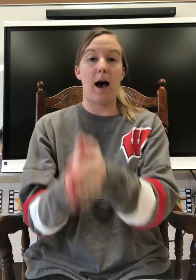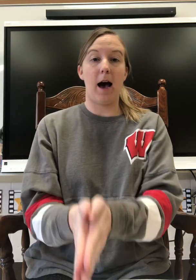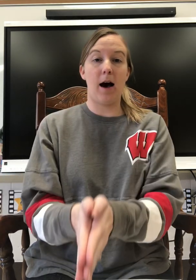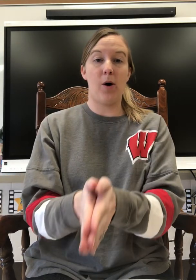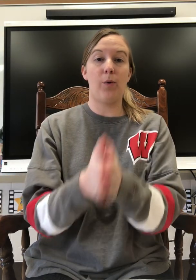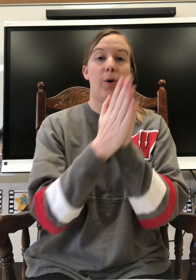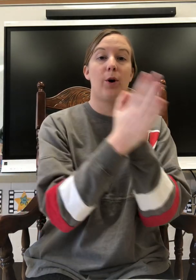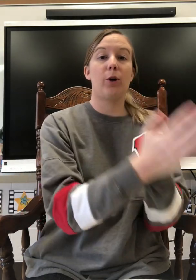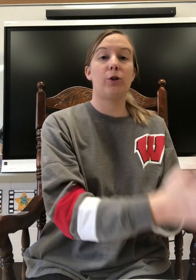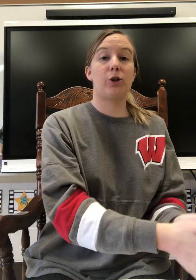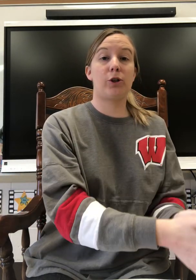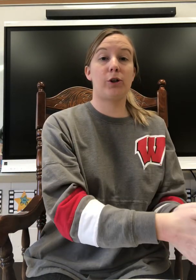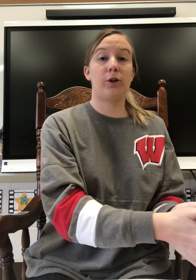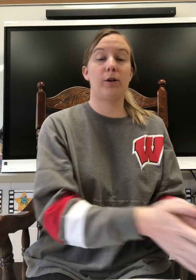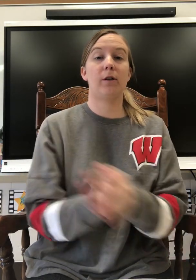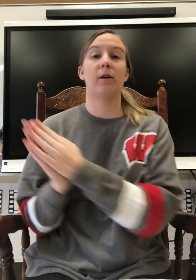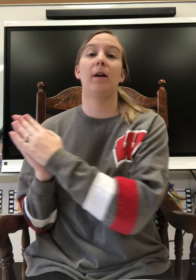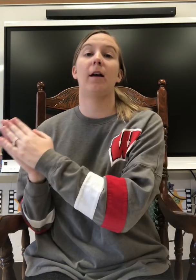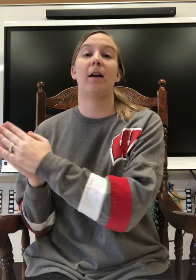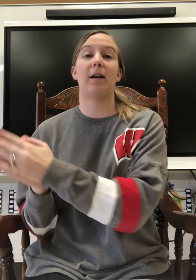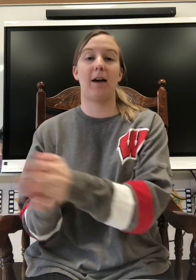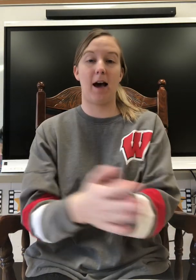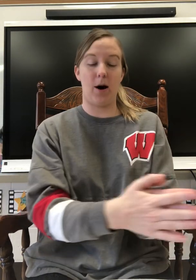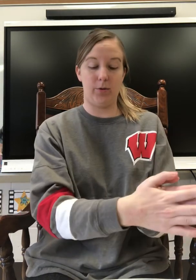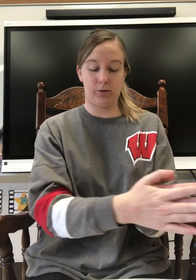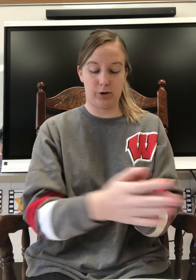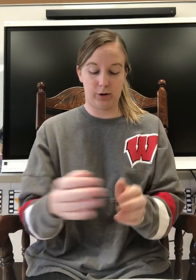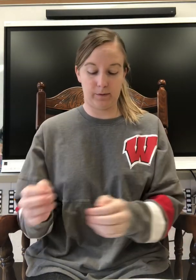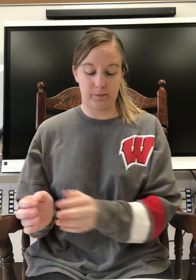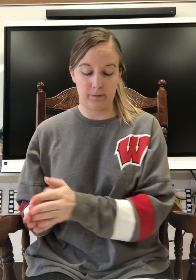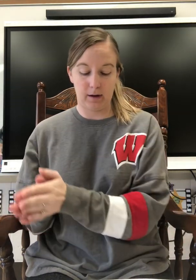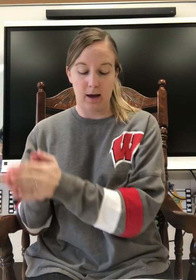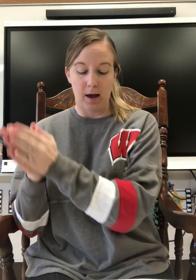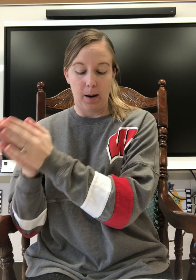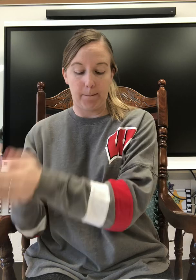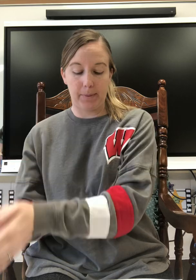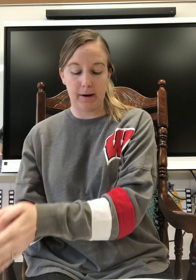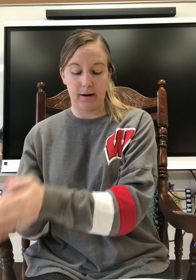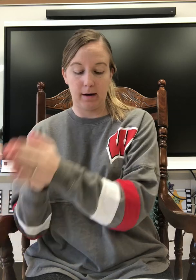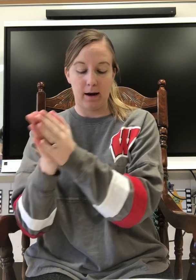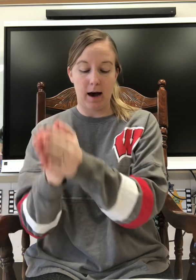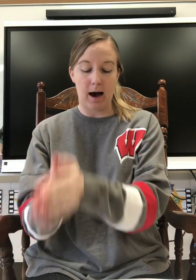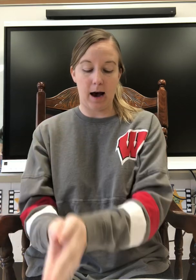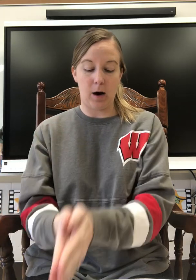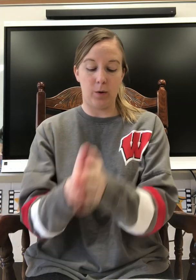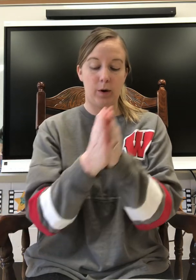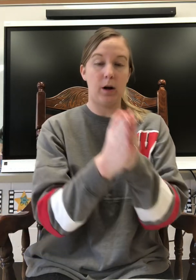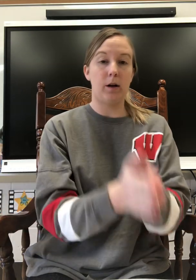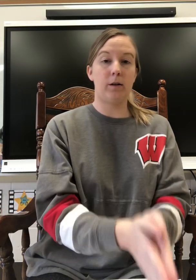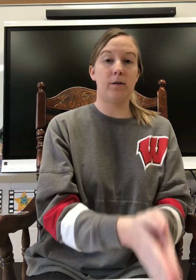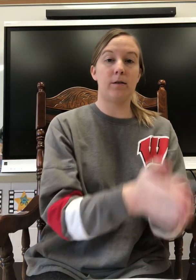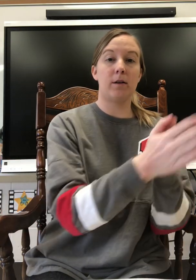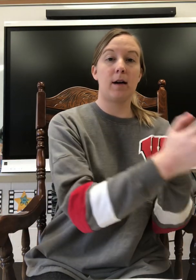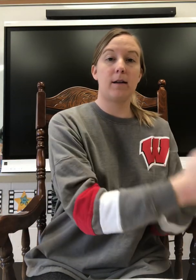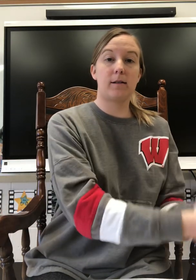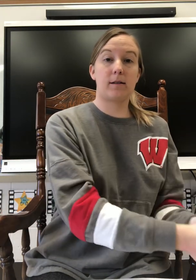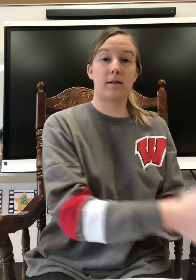ow, ch, couch. P, ow, n, s,